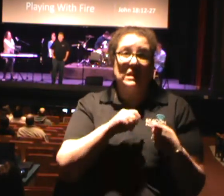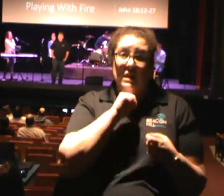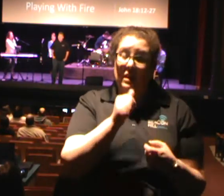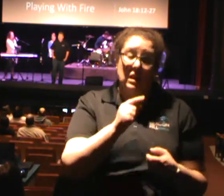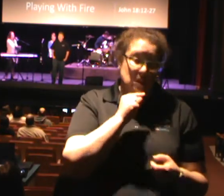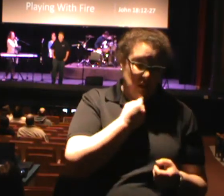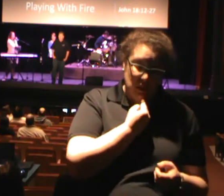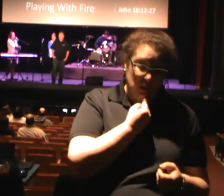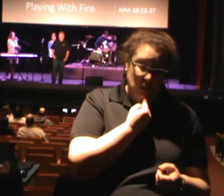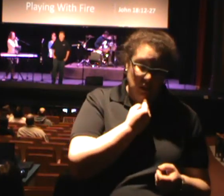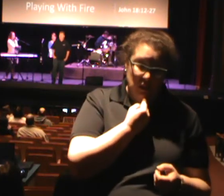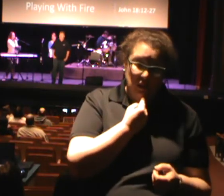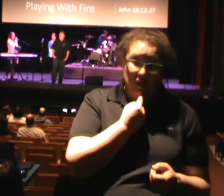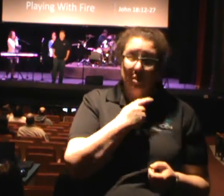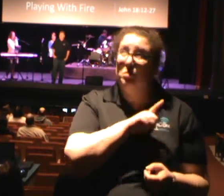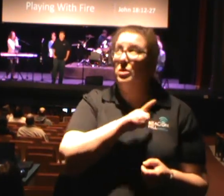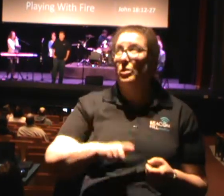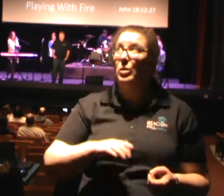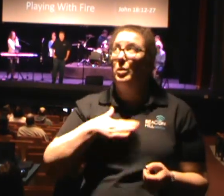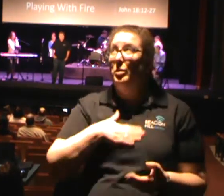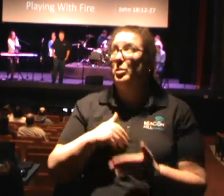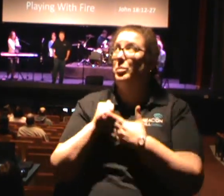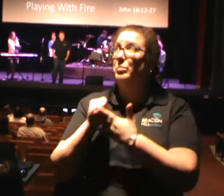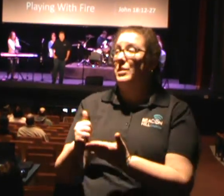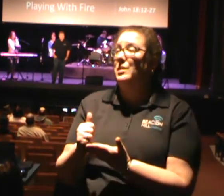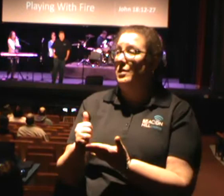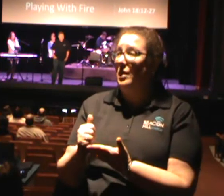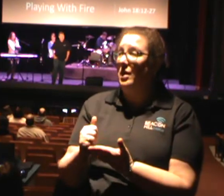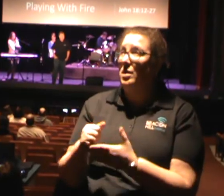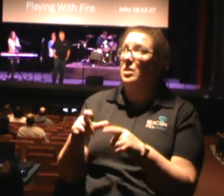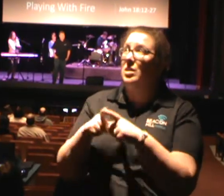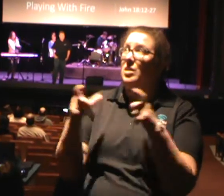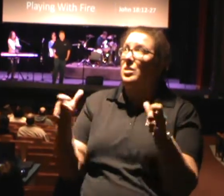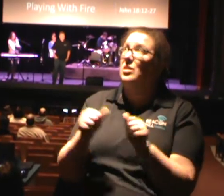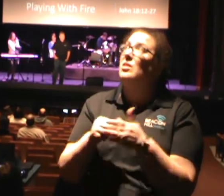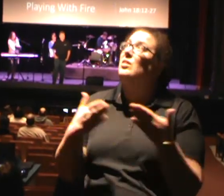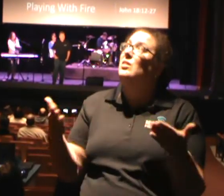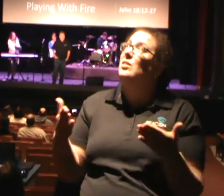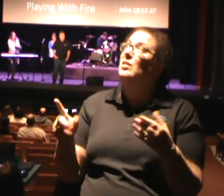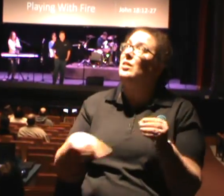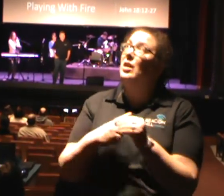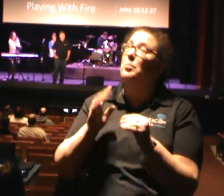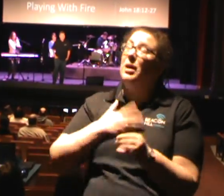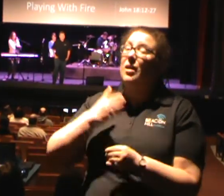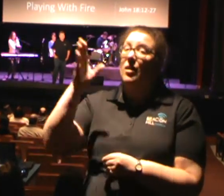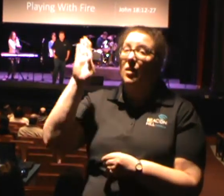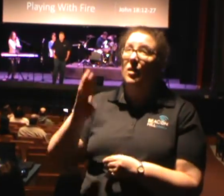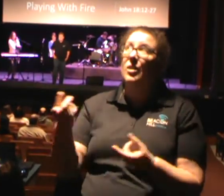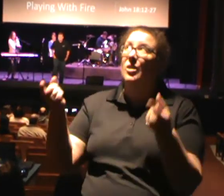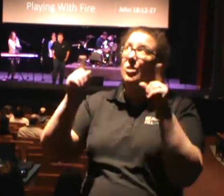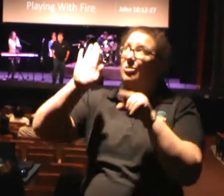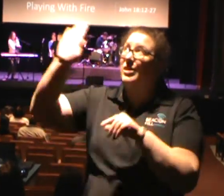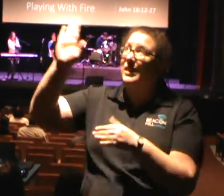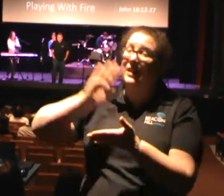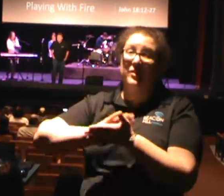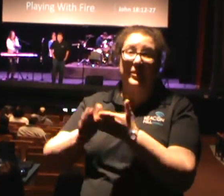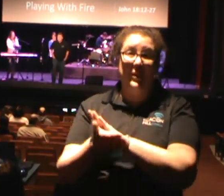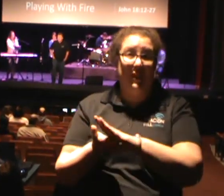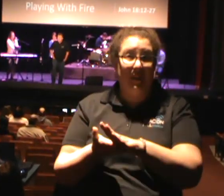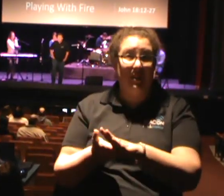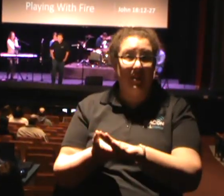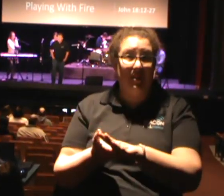I need you to clean me up this morning. And the great thing about our God, when he forgives, he forgets.